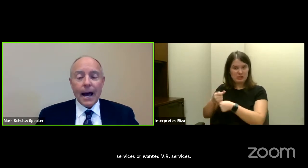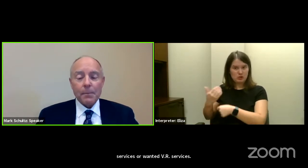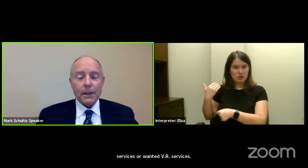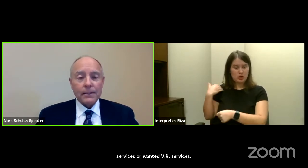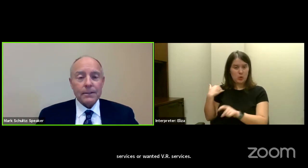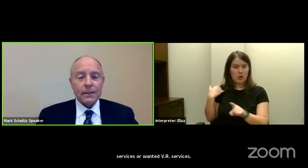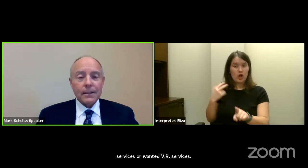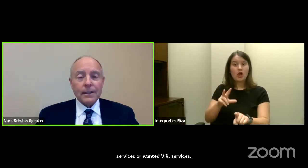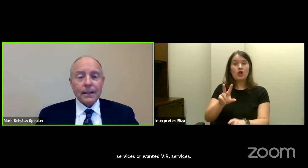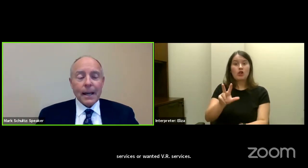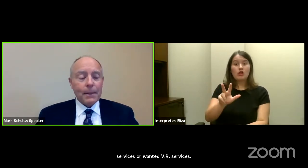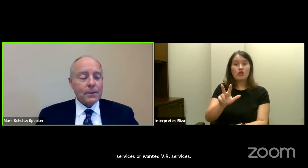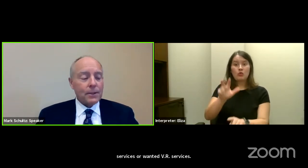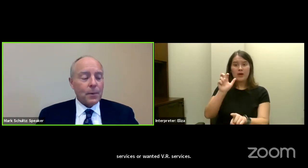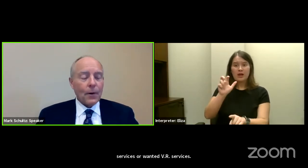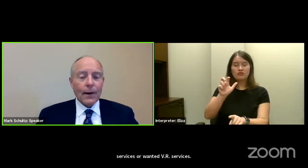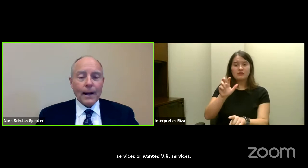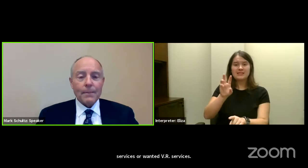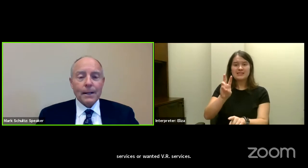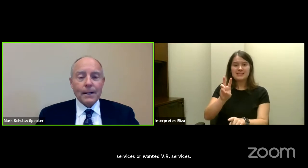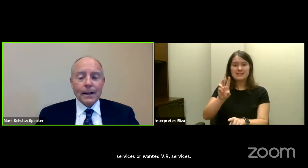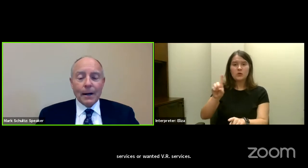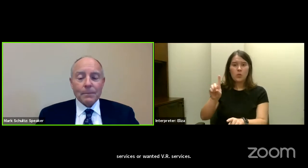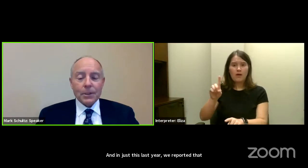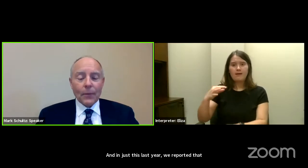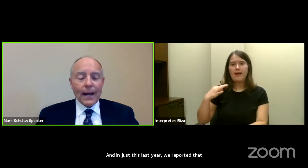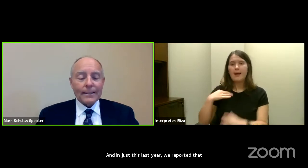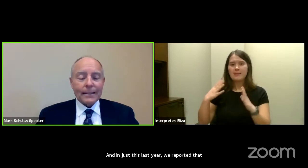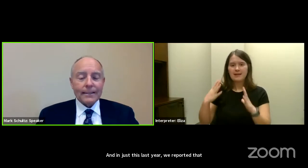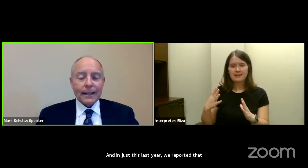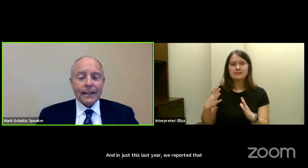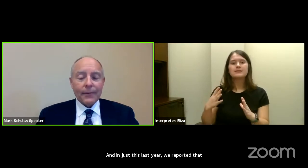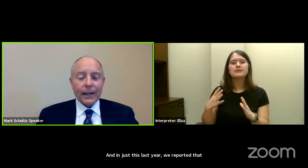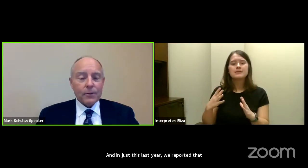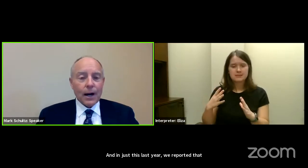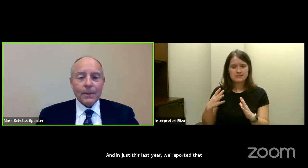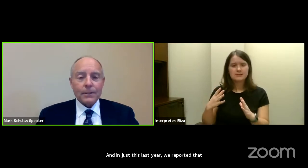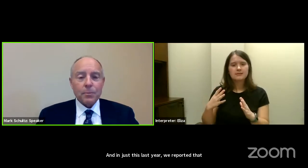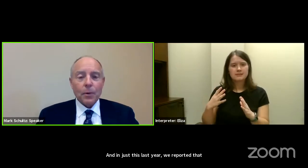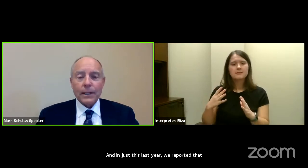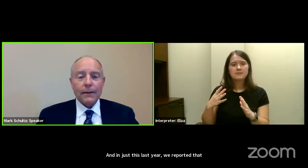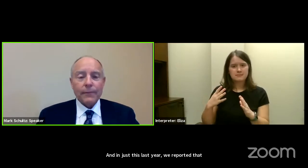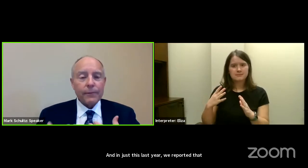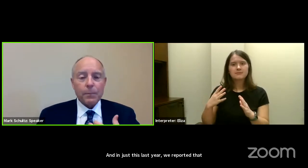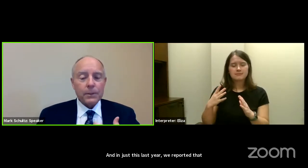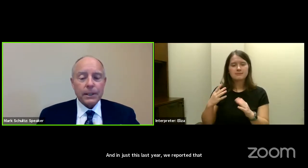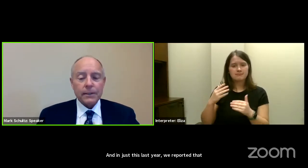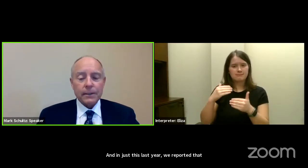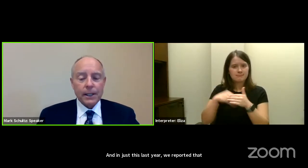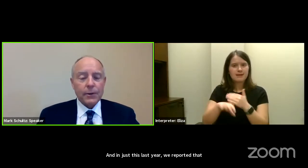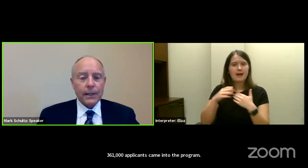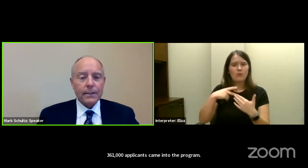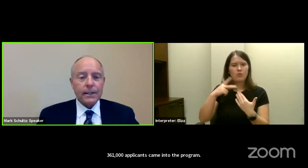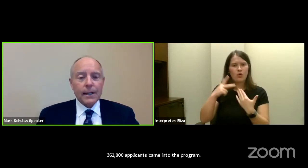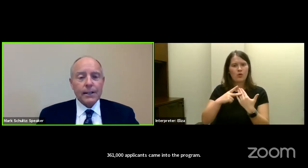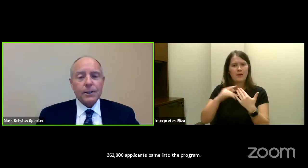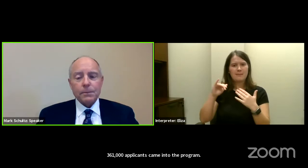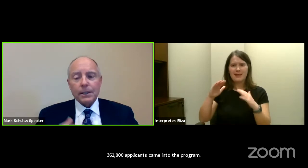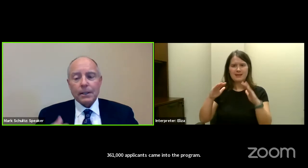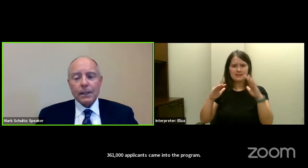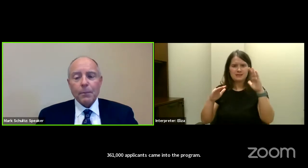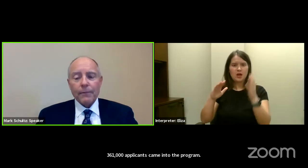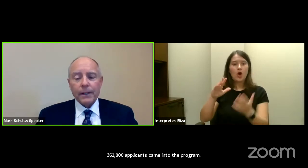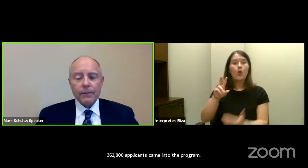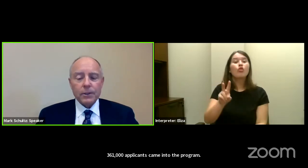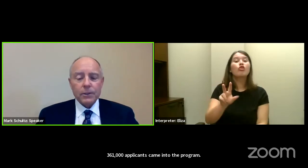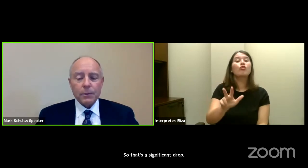,000 applicants came into the program. So that's a significant drop. That's more than a 50% decrease in